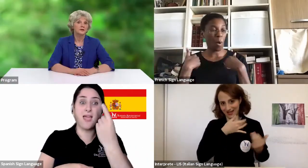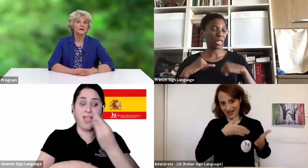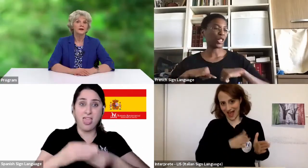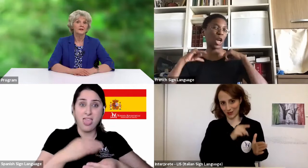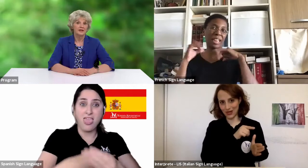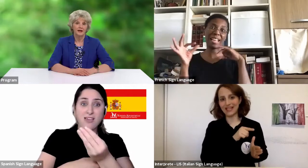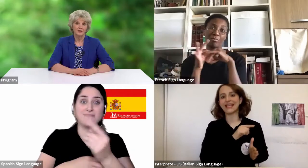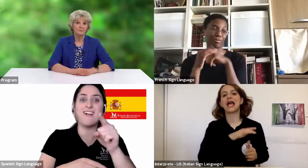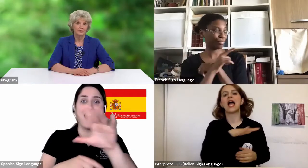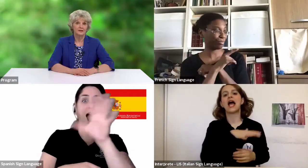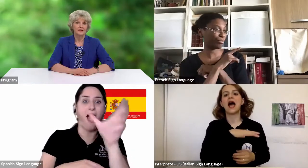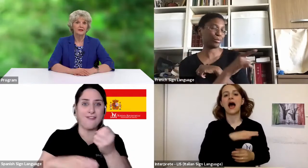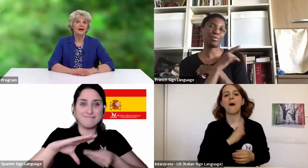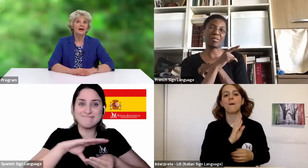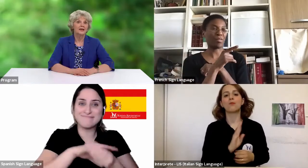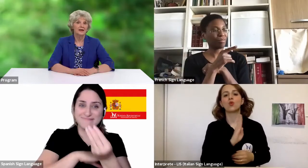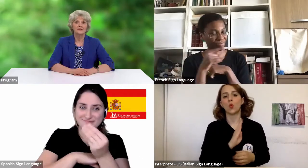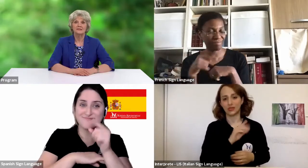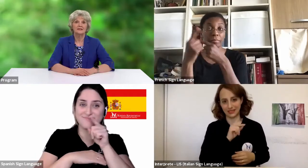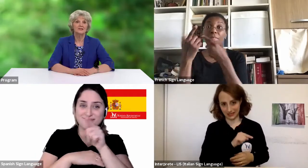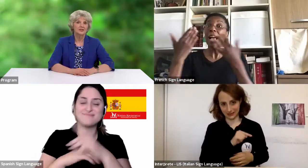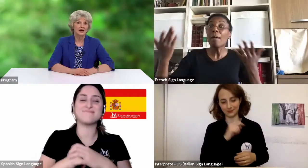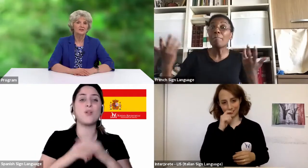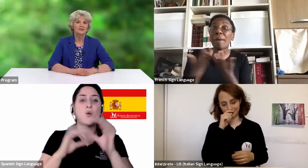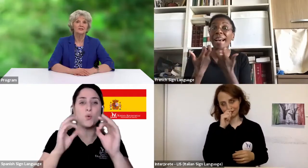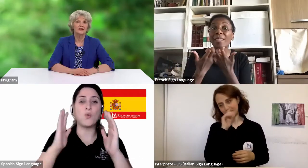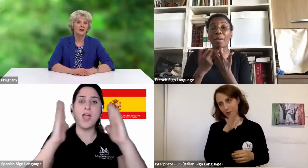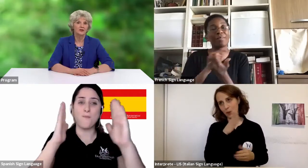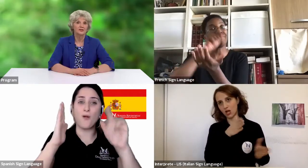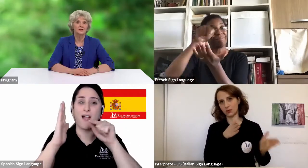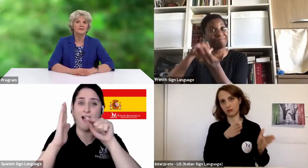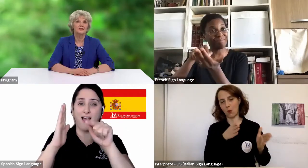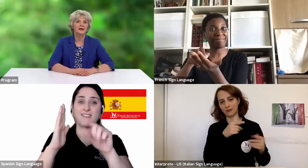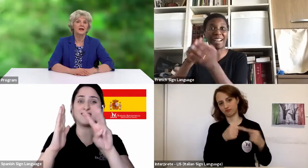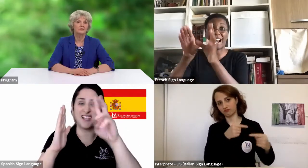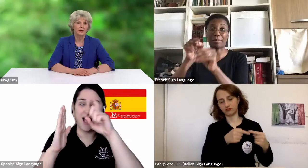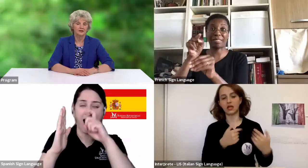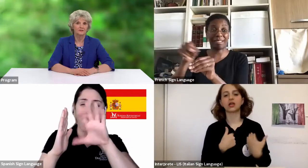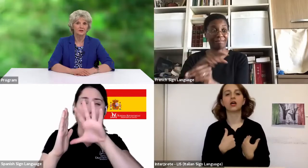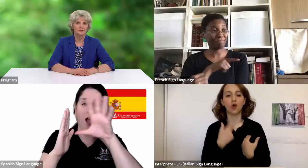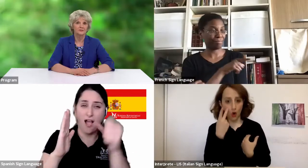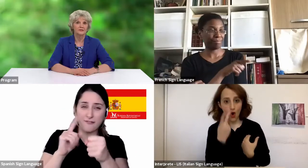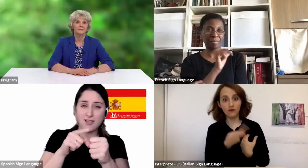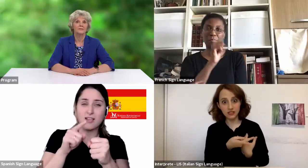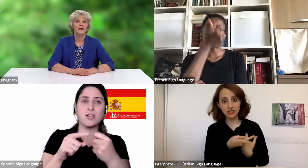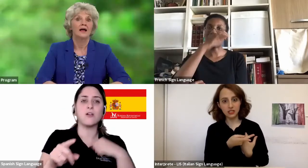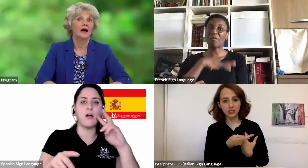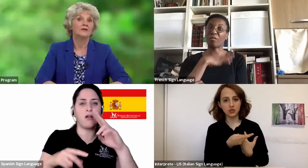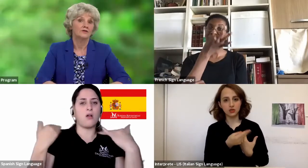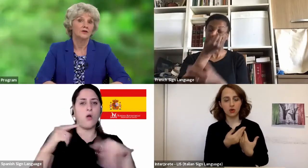During our time in Burundi, I came to see the challenges and hardships in relative terms.